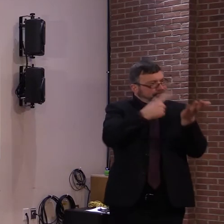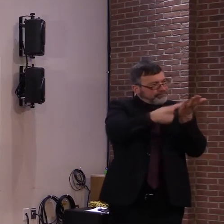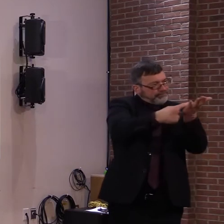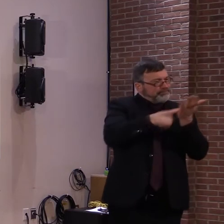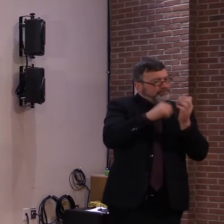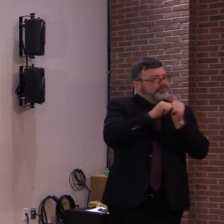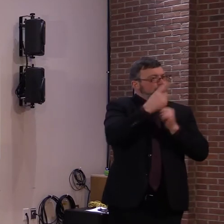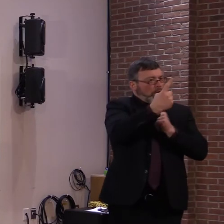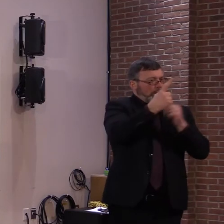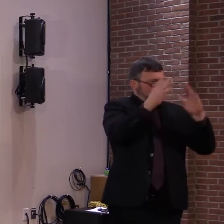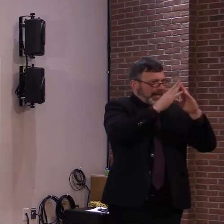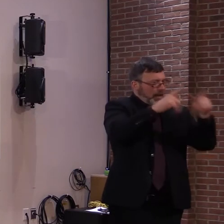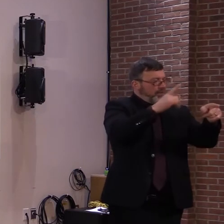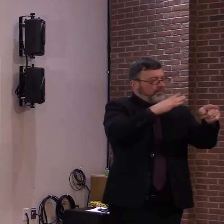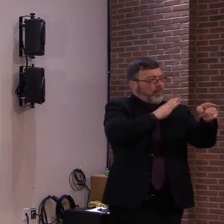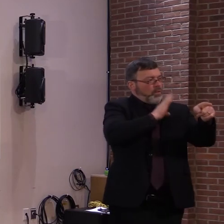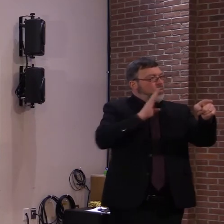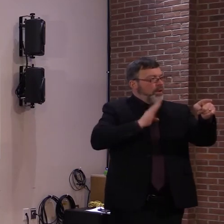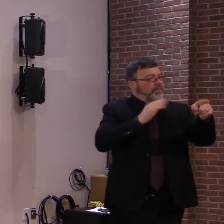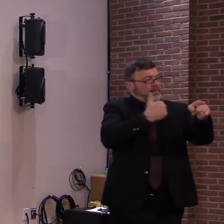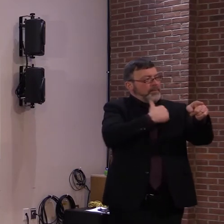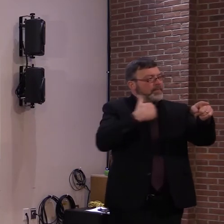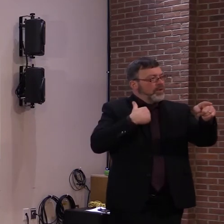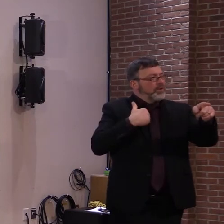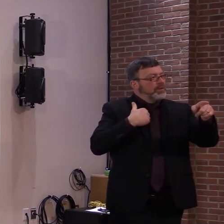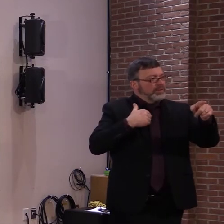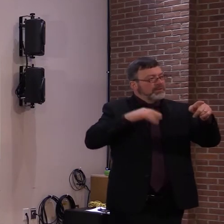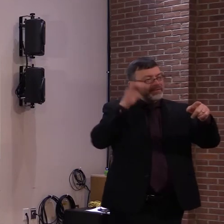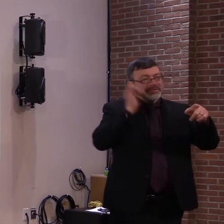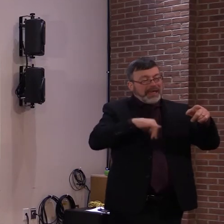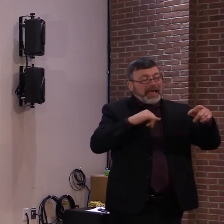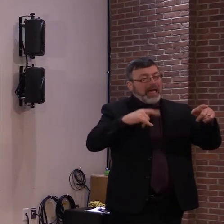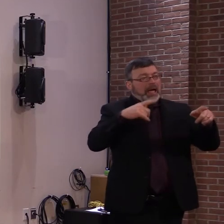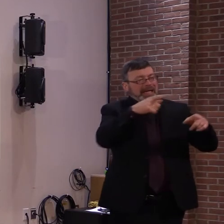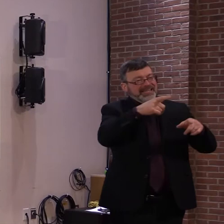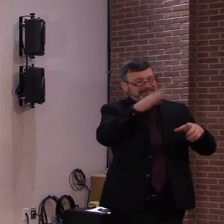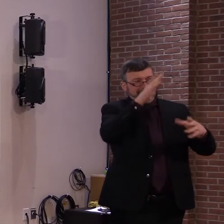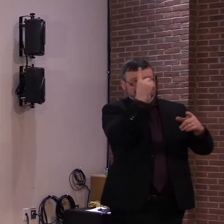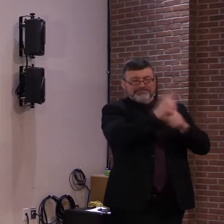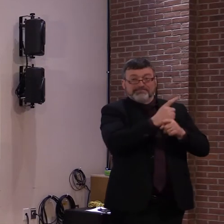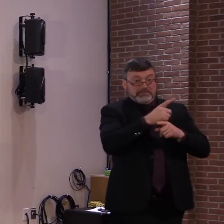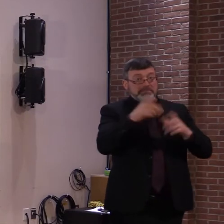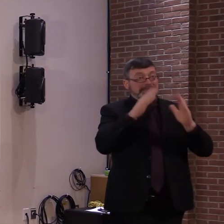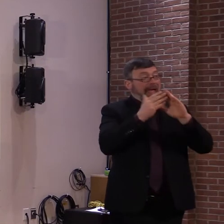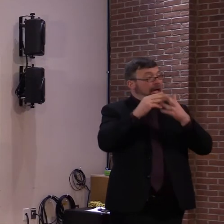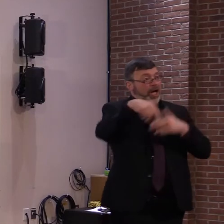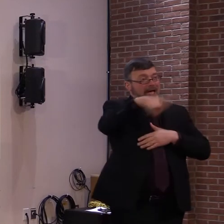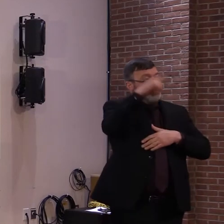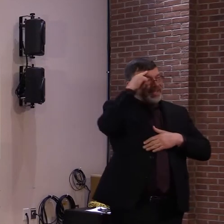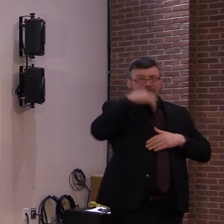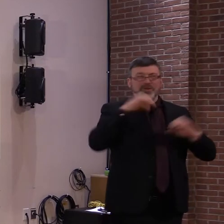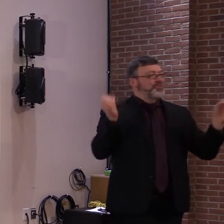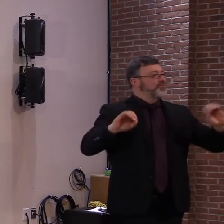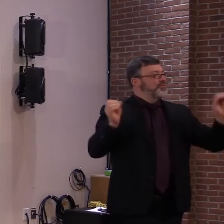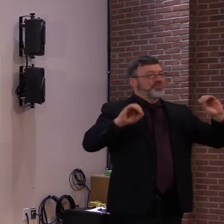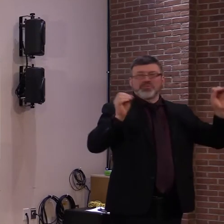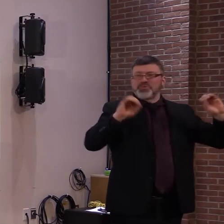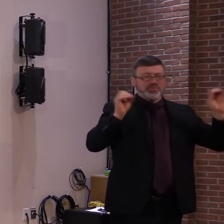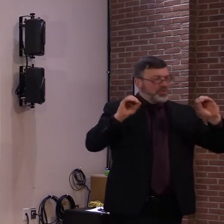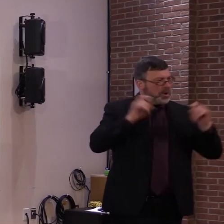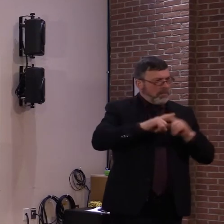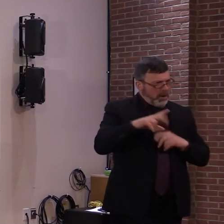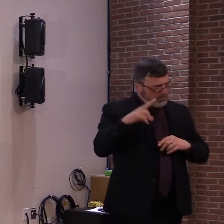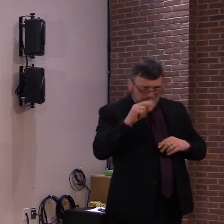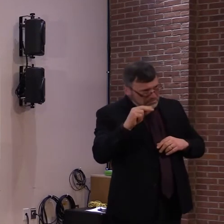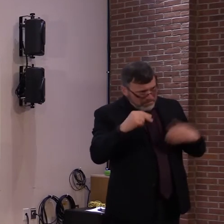they need to be minding the guidance if they look at the map and they say, well, there's, we don't have any cases in our town. Um, I'm just wondering if that's a data, a